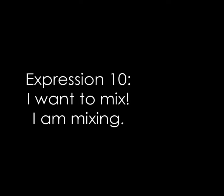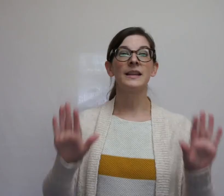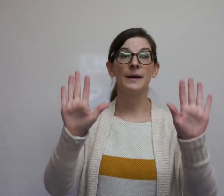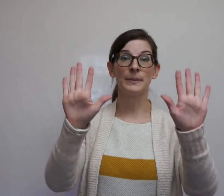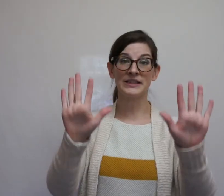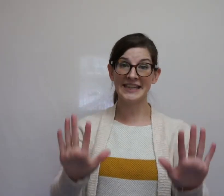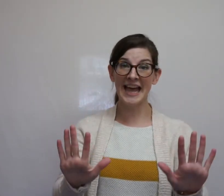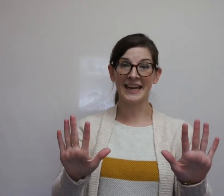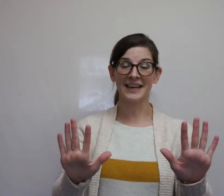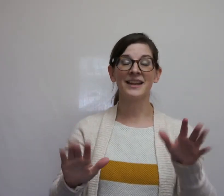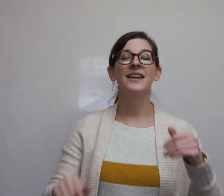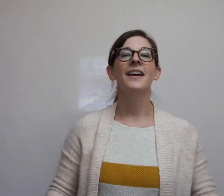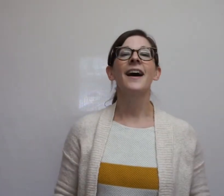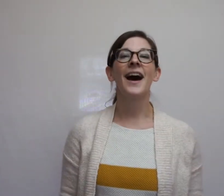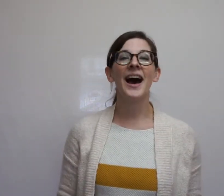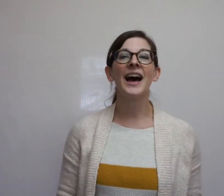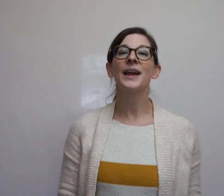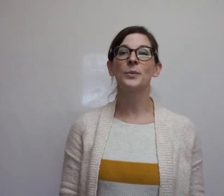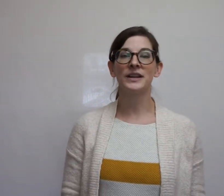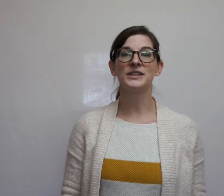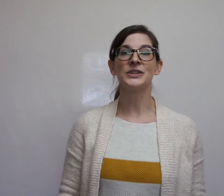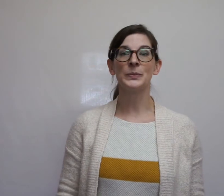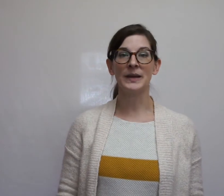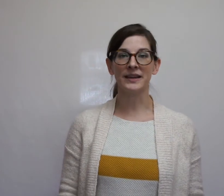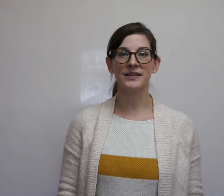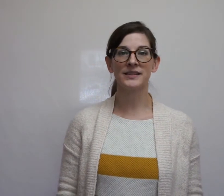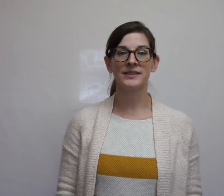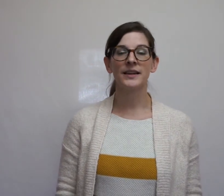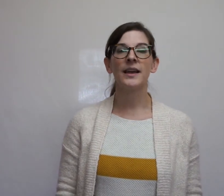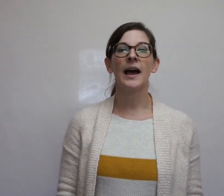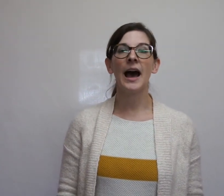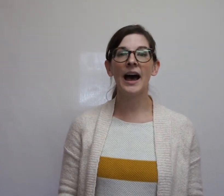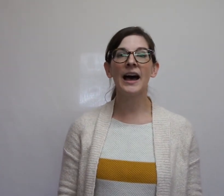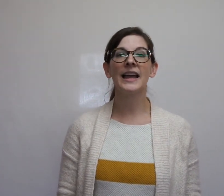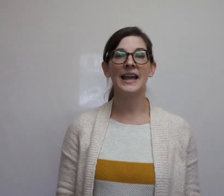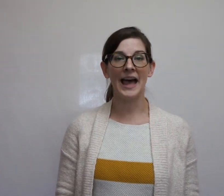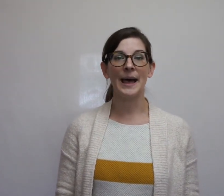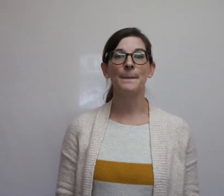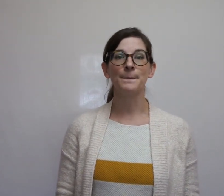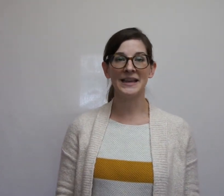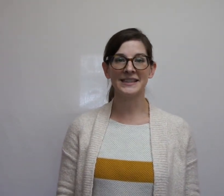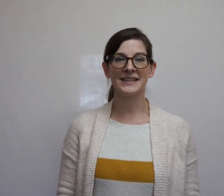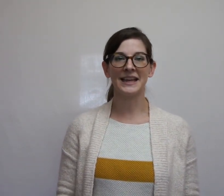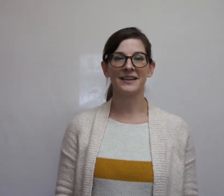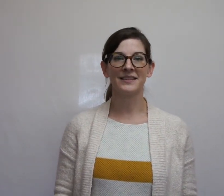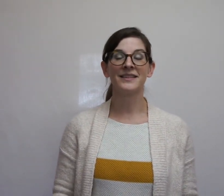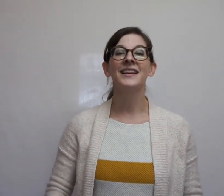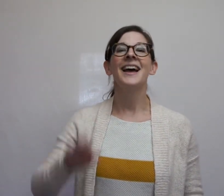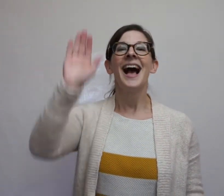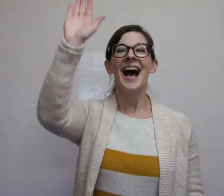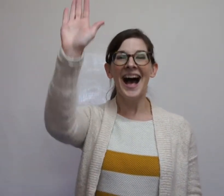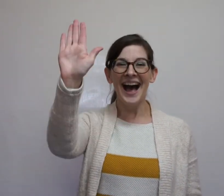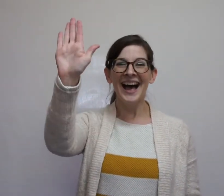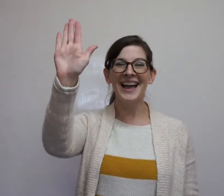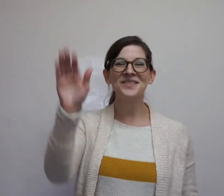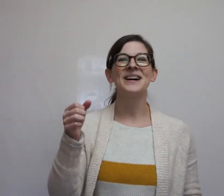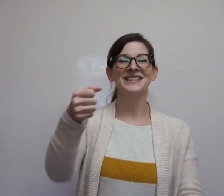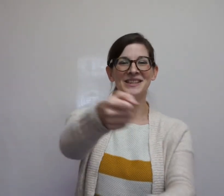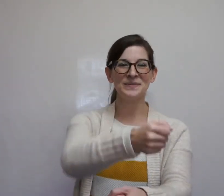Number ten, I want to mix. I am mixing. I want to